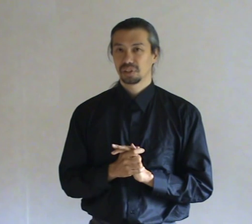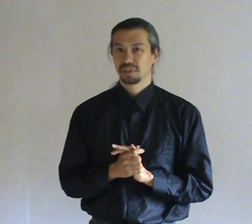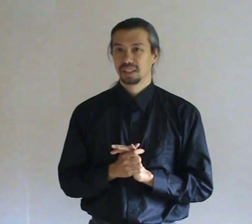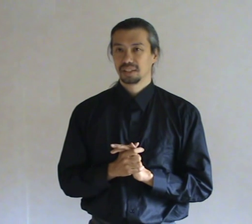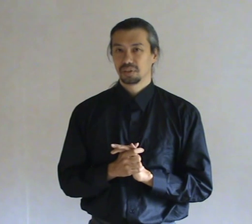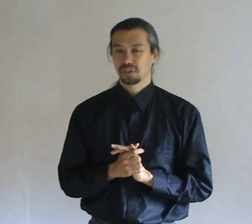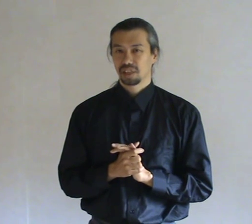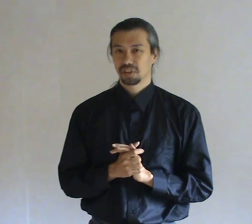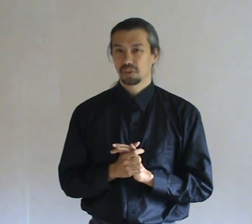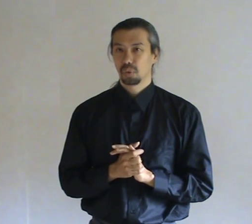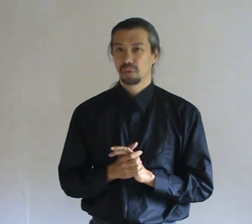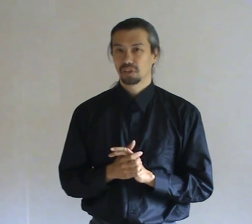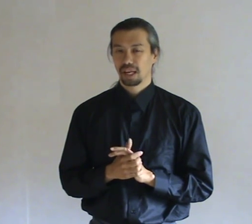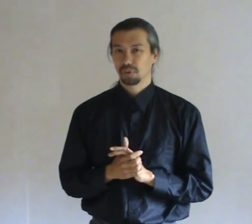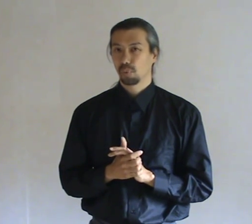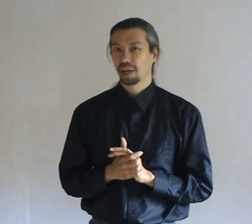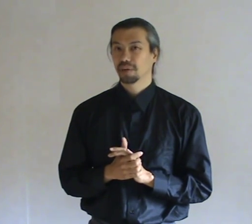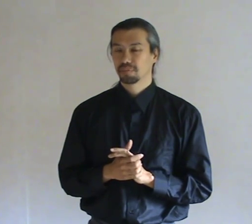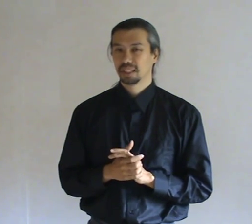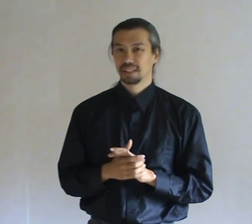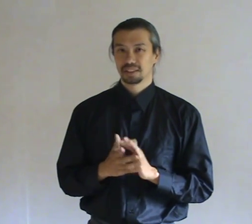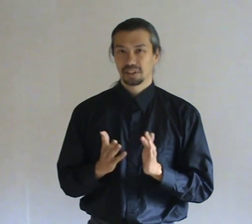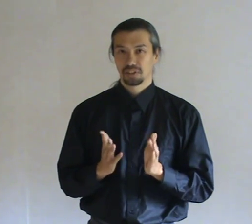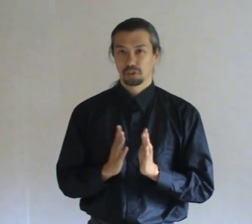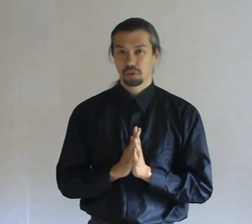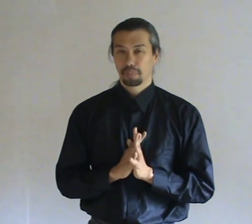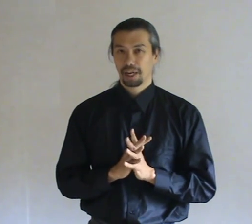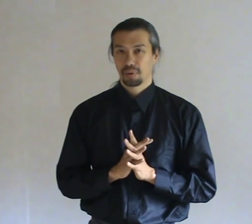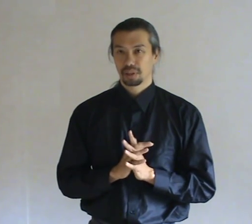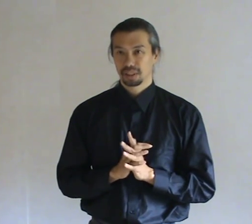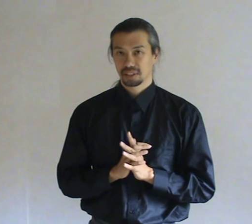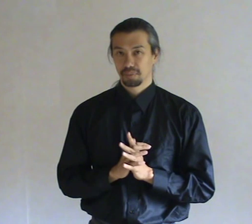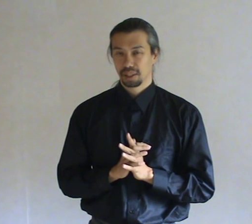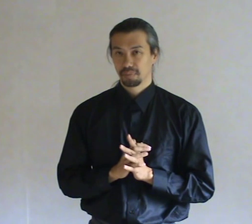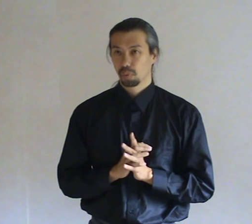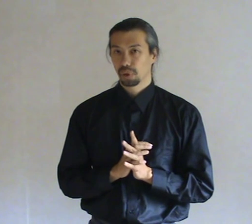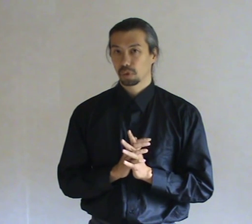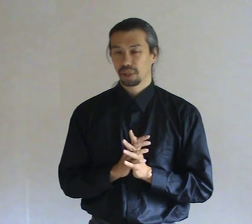who decides who is allowed where. So that is also a power that can be worked with.